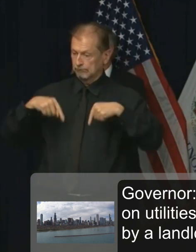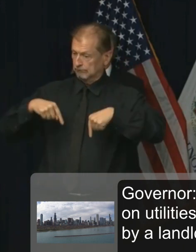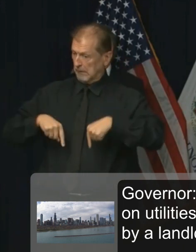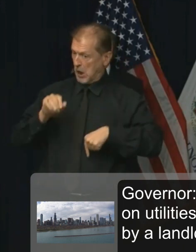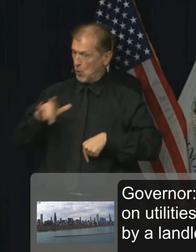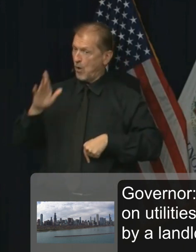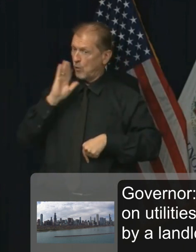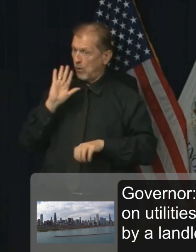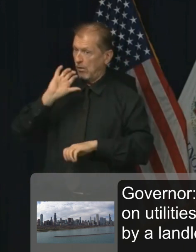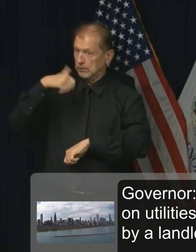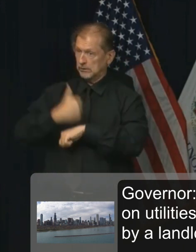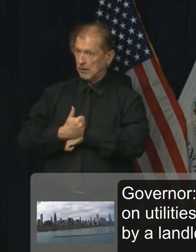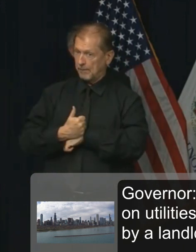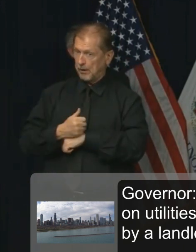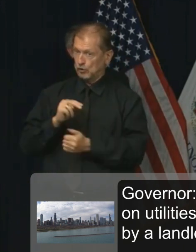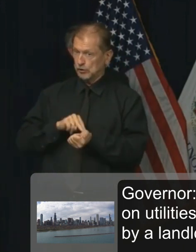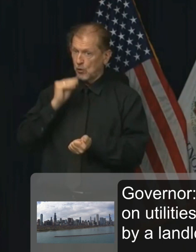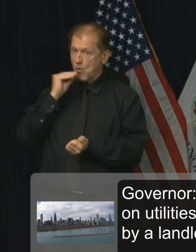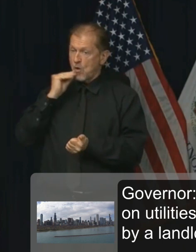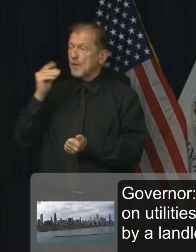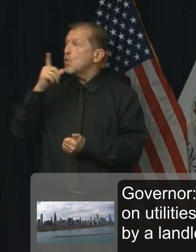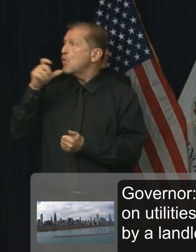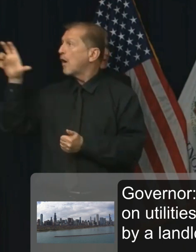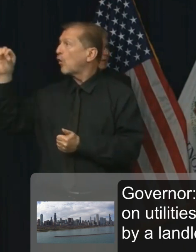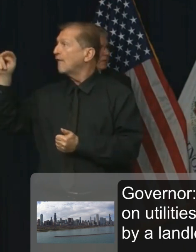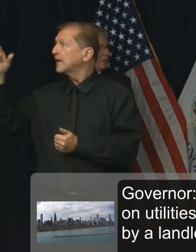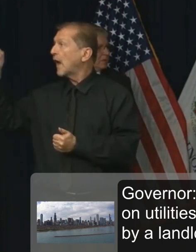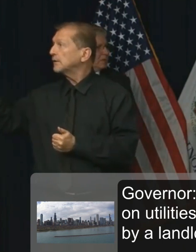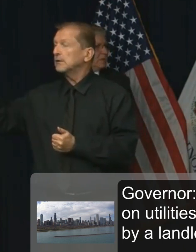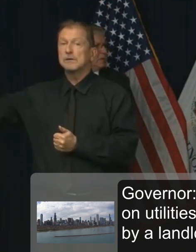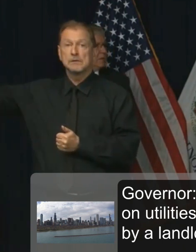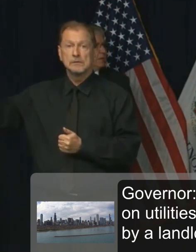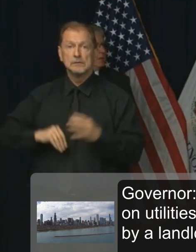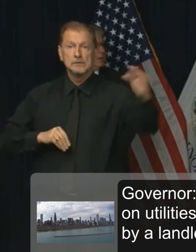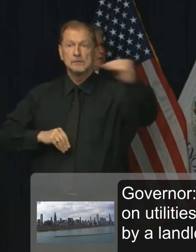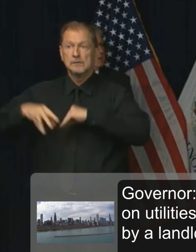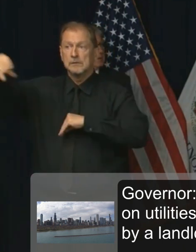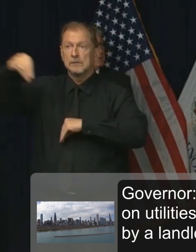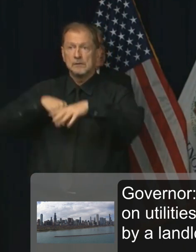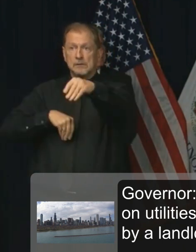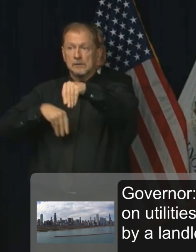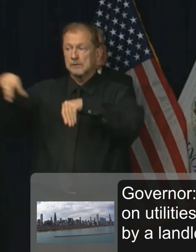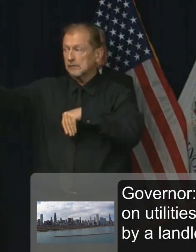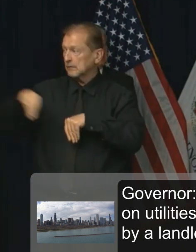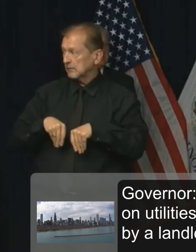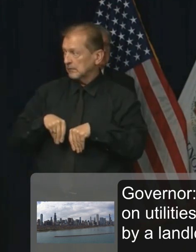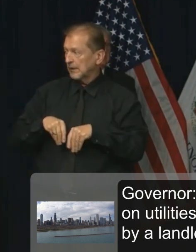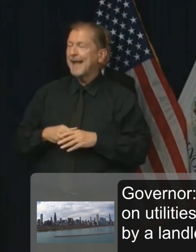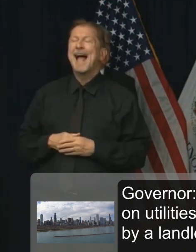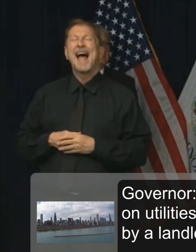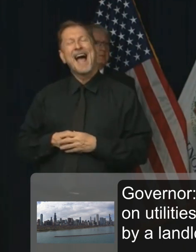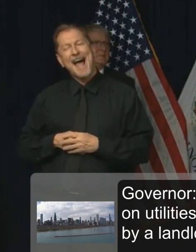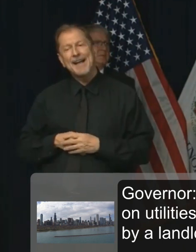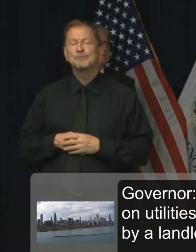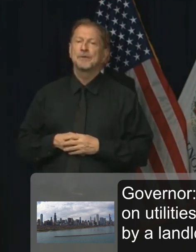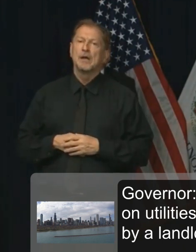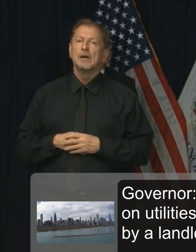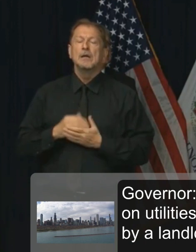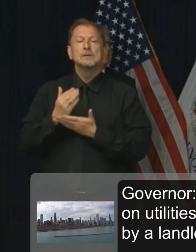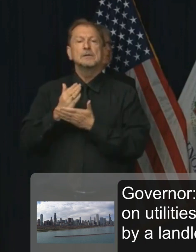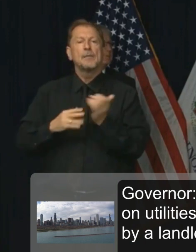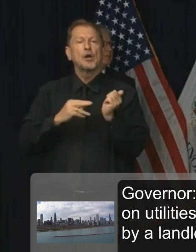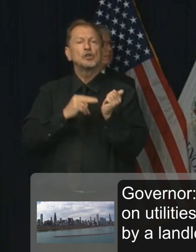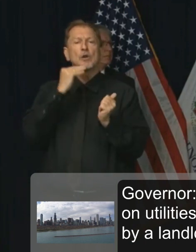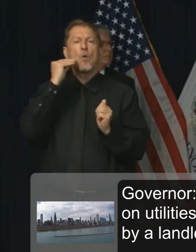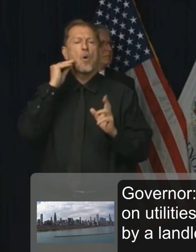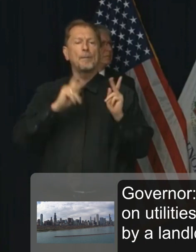just to be clear about that, is that often there are nursing home residents who can't be moved. And, indeed, the best advice by